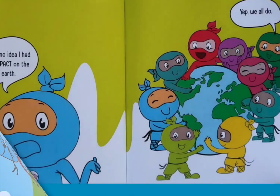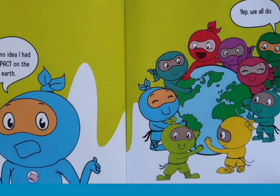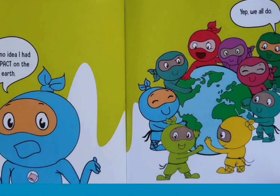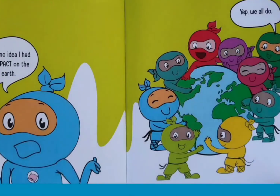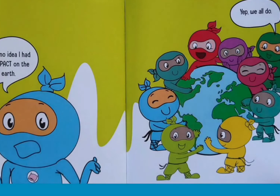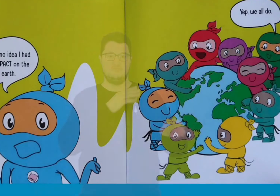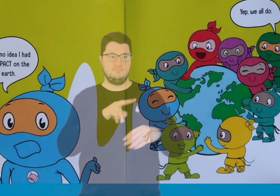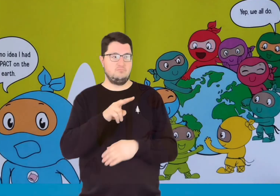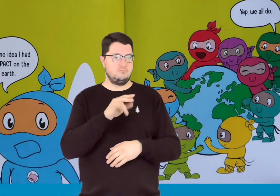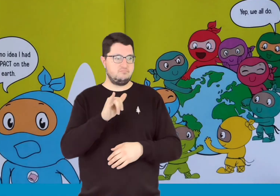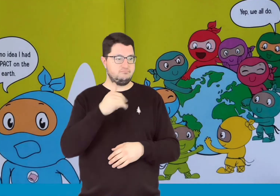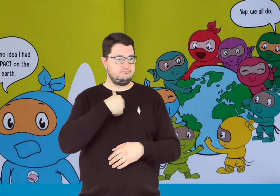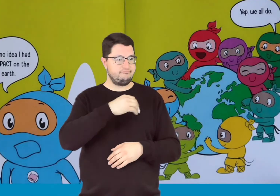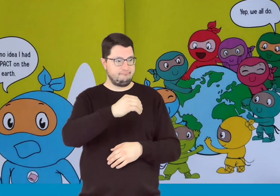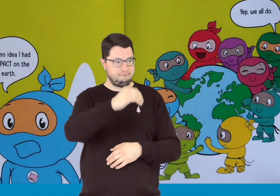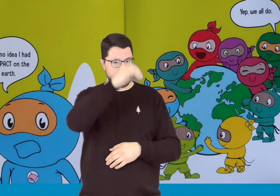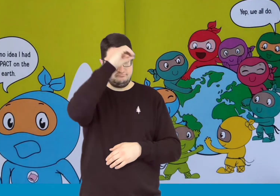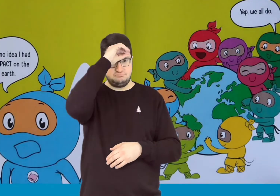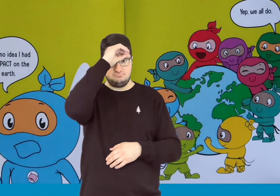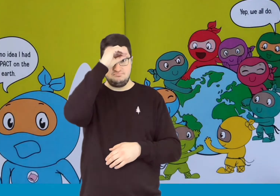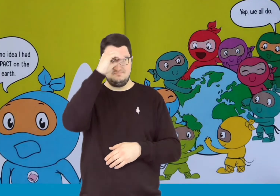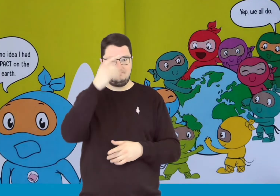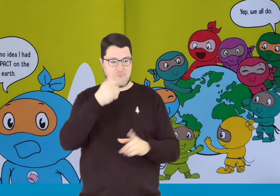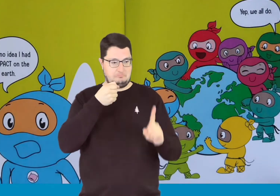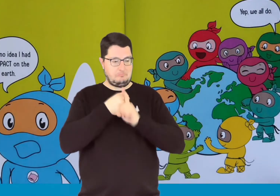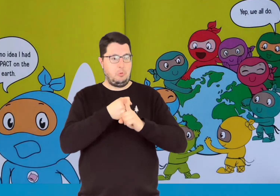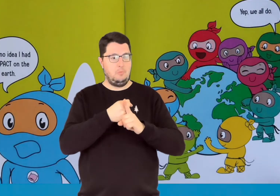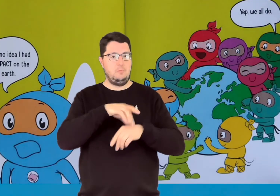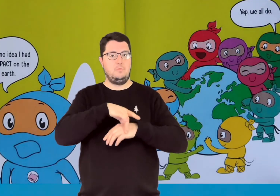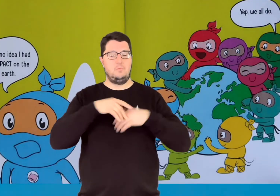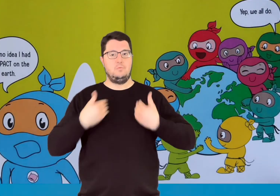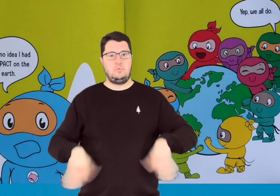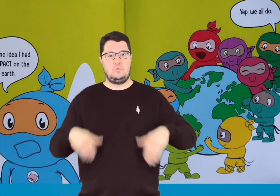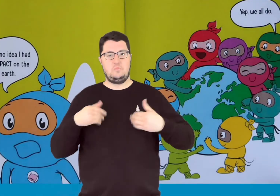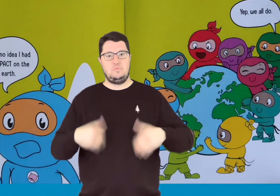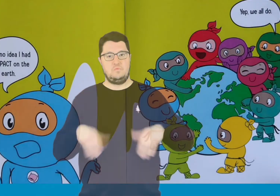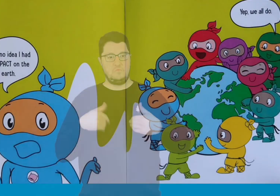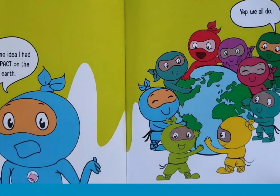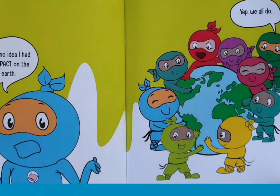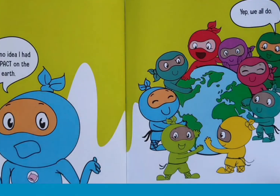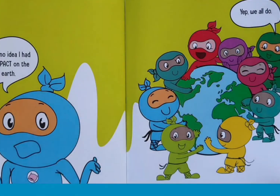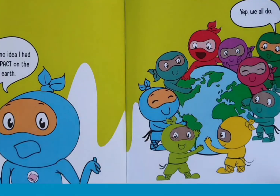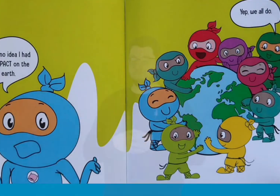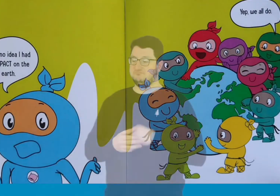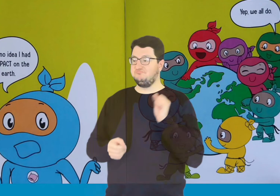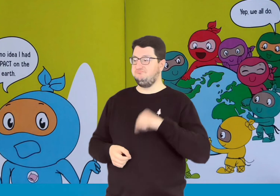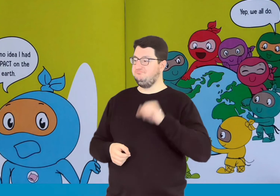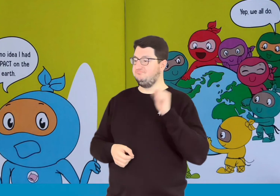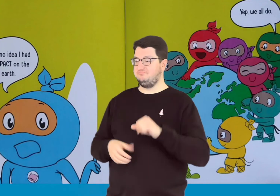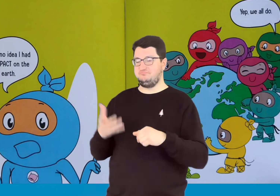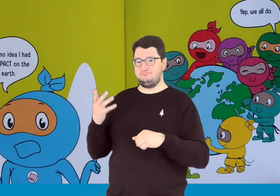I had no idea I had an impact on the Earth.